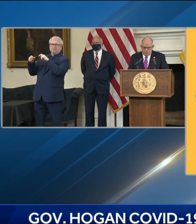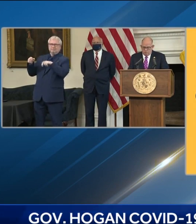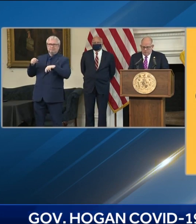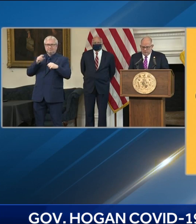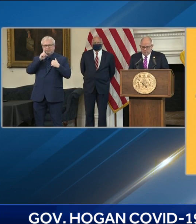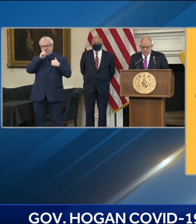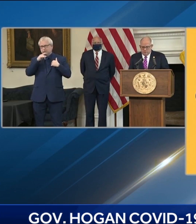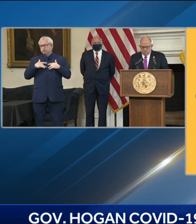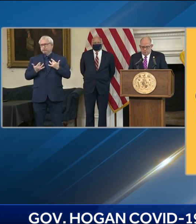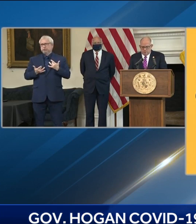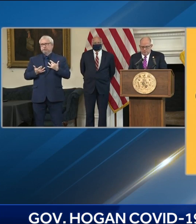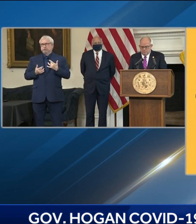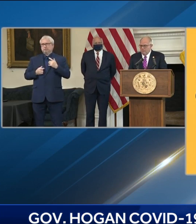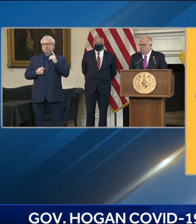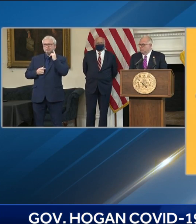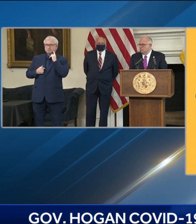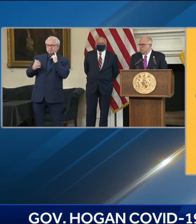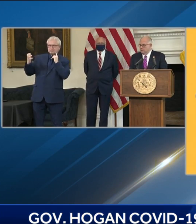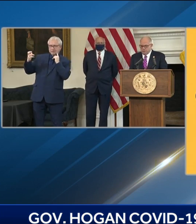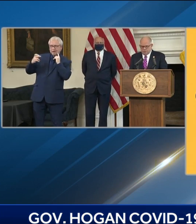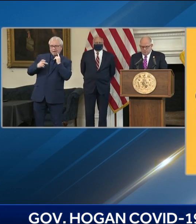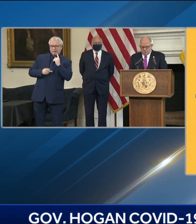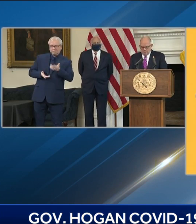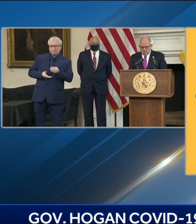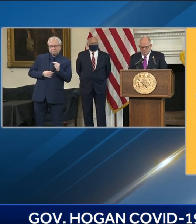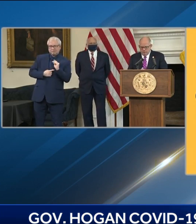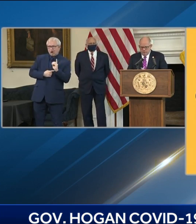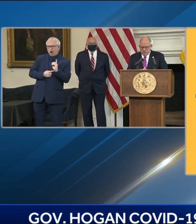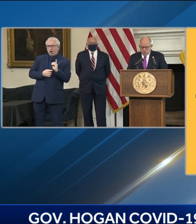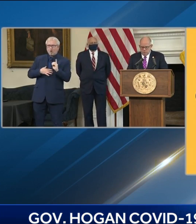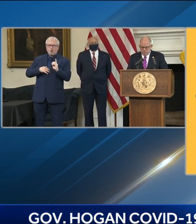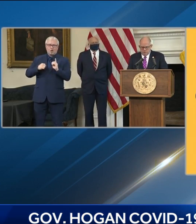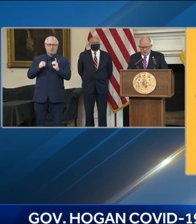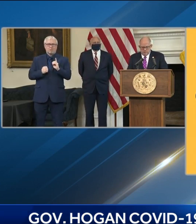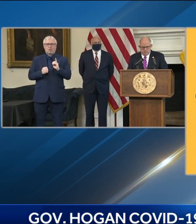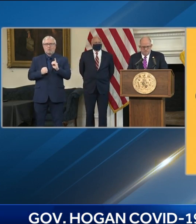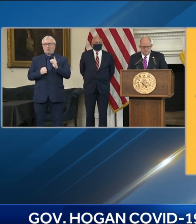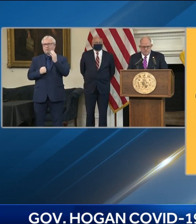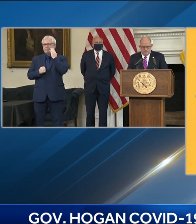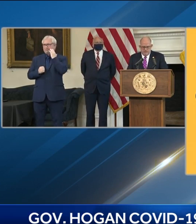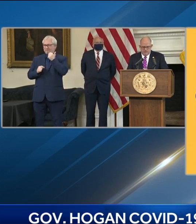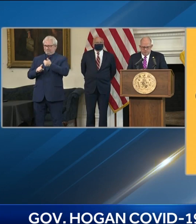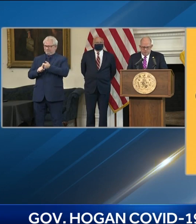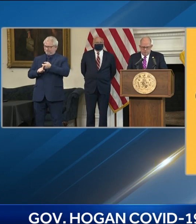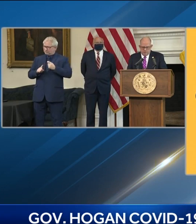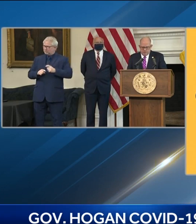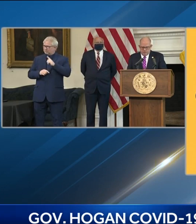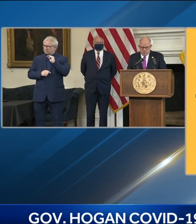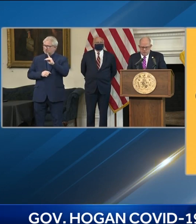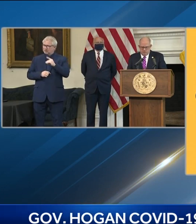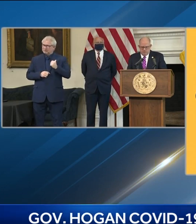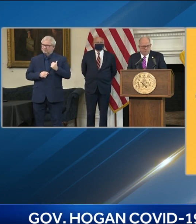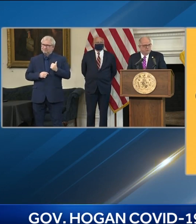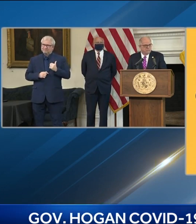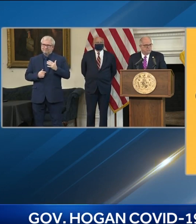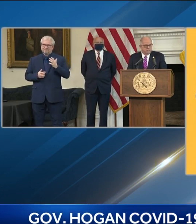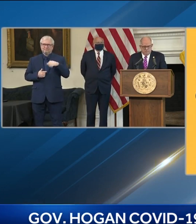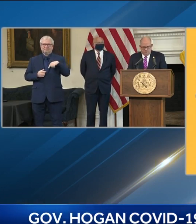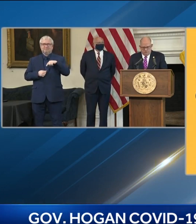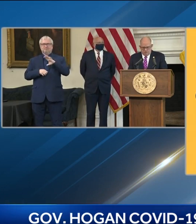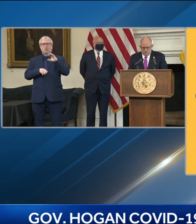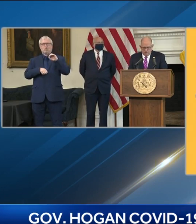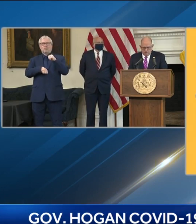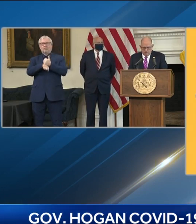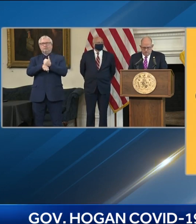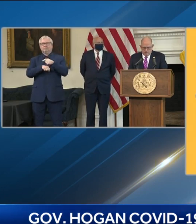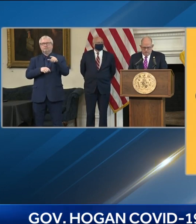co-founded the University of Maryland's Institute of Human Virology and served as the Chief of Infectious